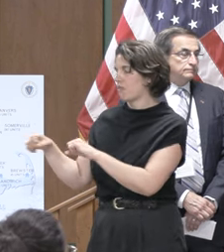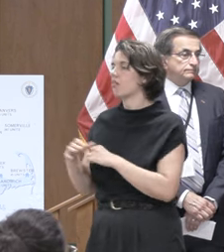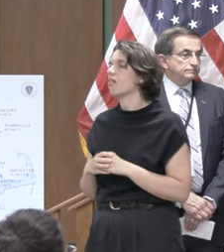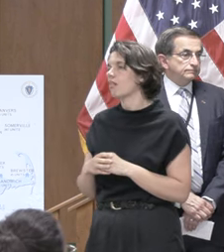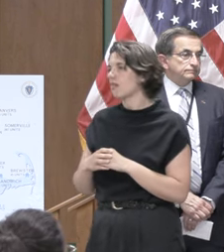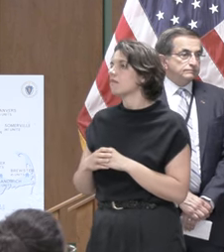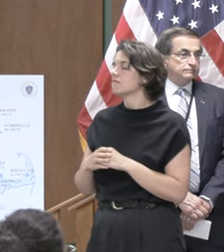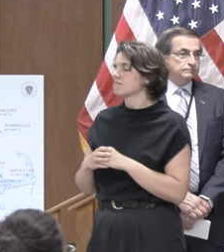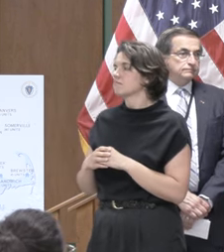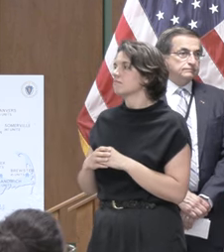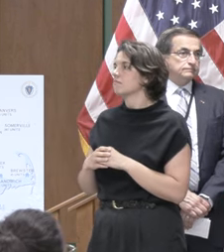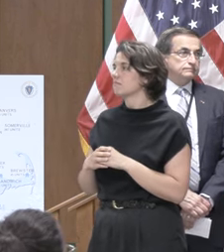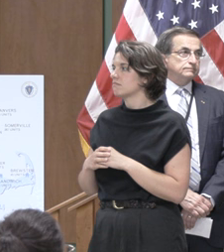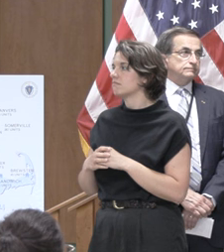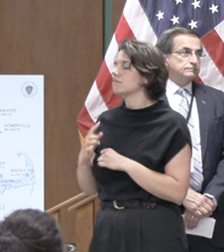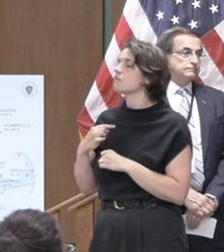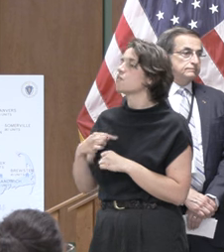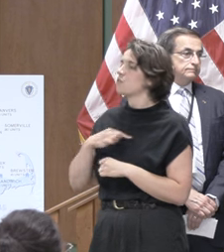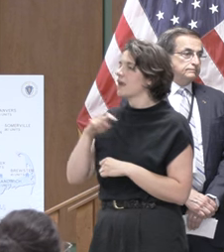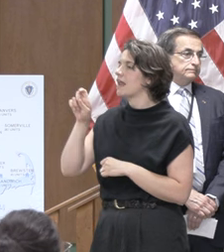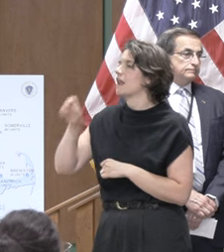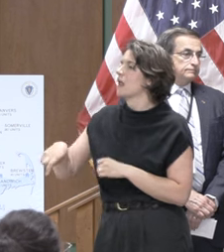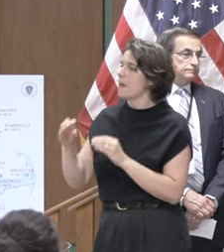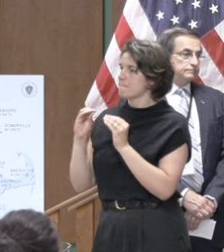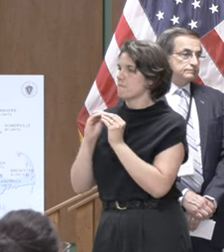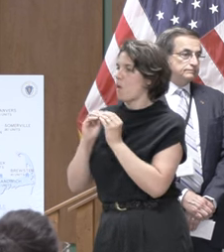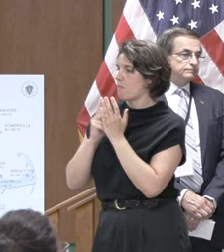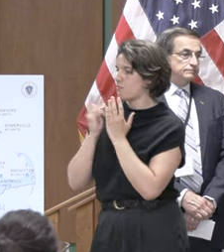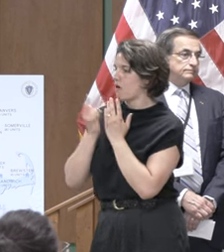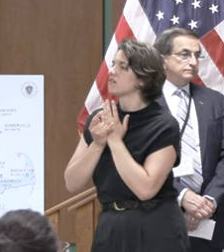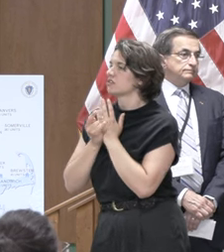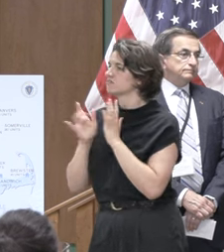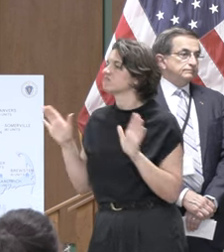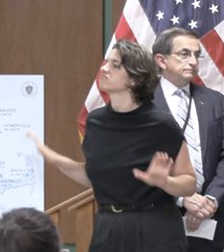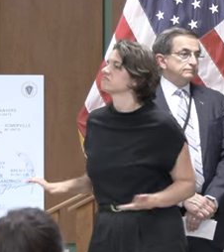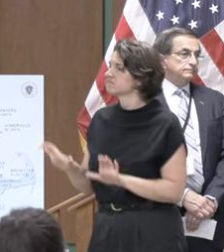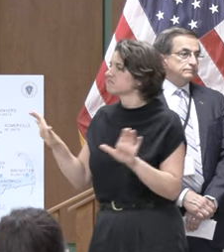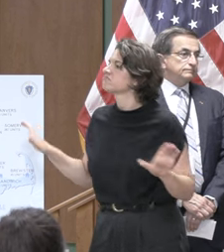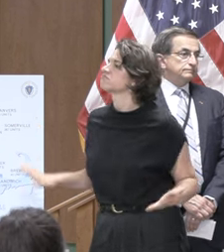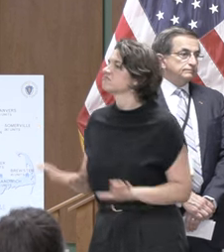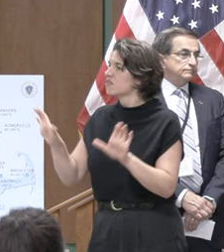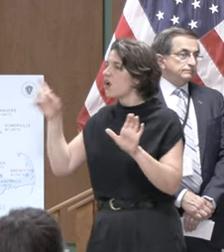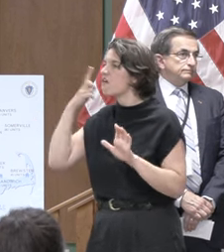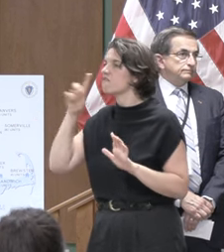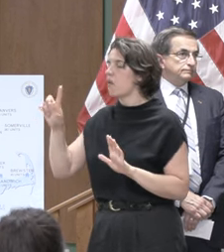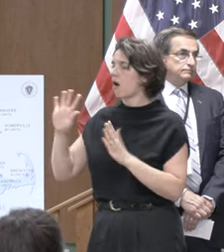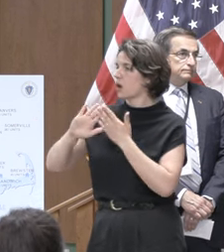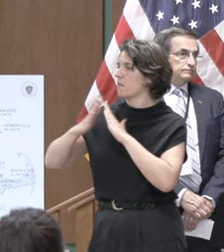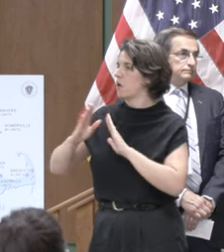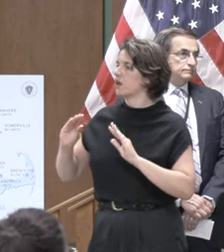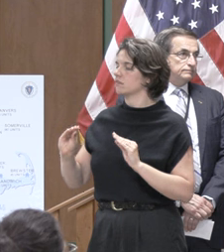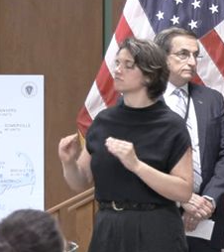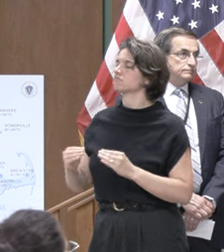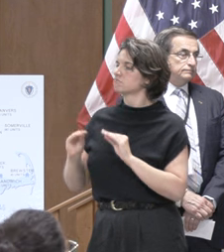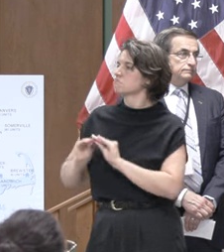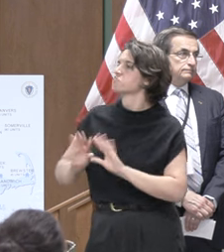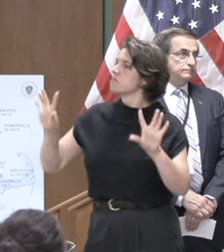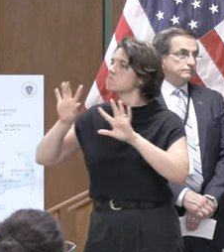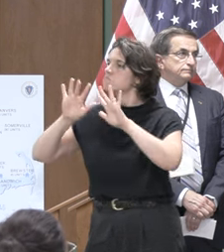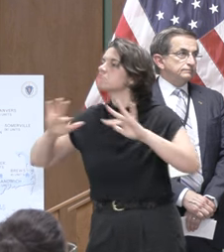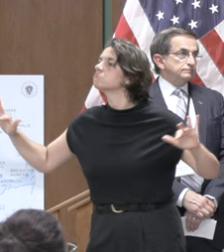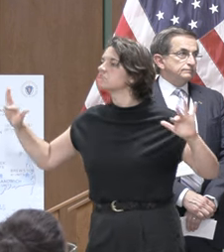projects like this one to make our communities more vibrant accessible accessible and equitable and to make sure